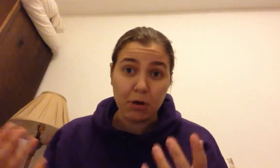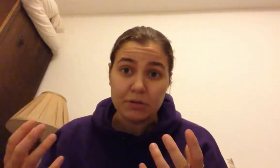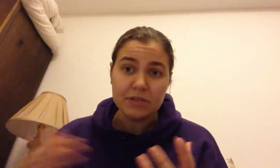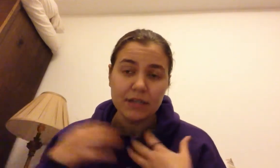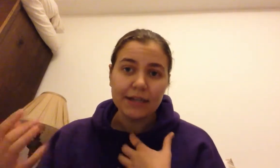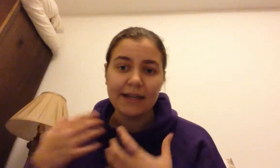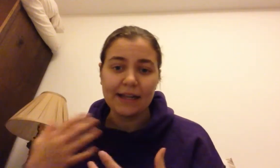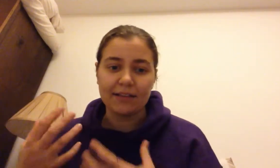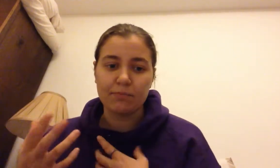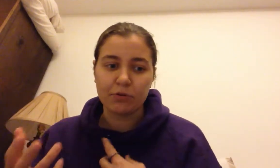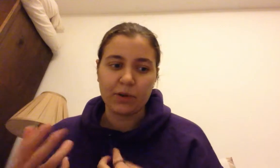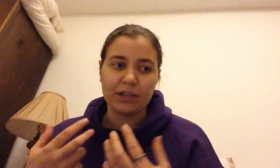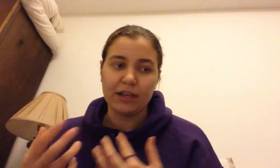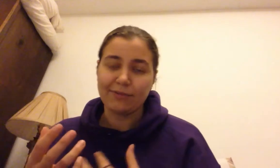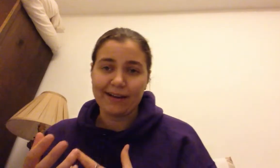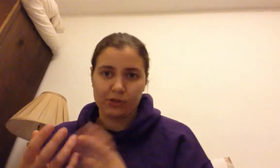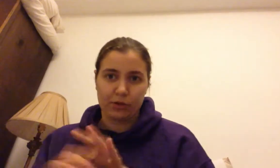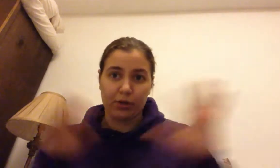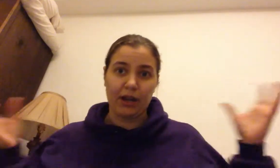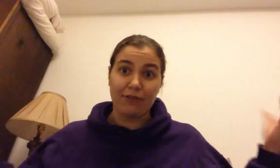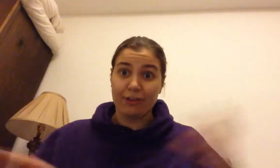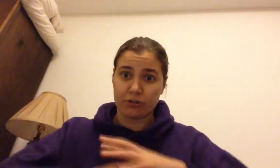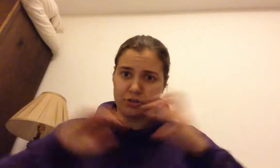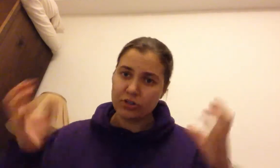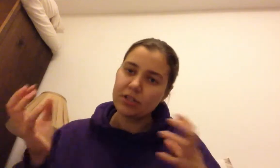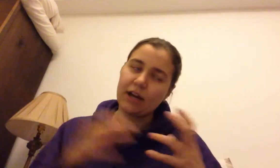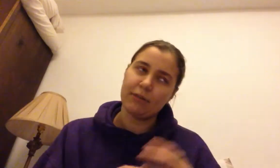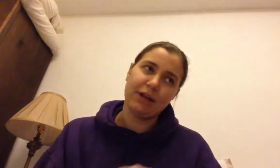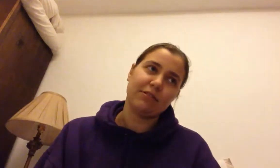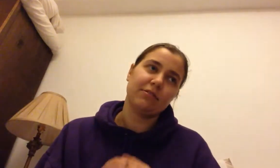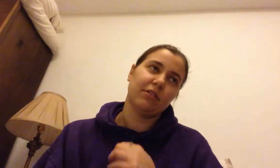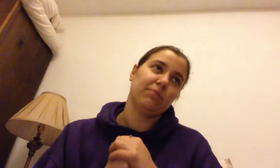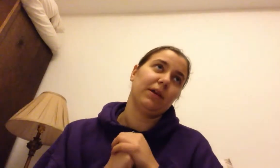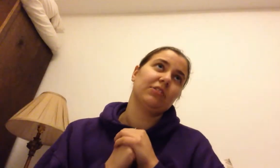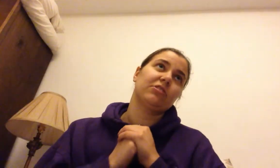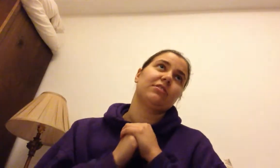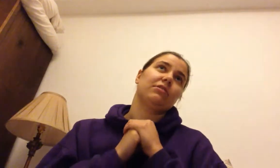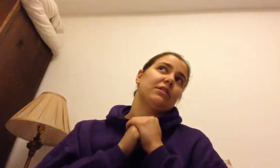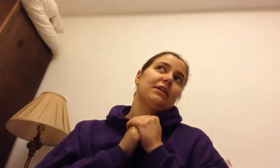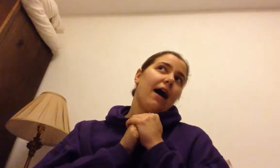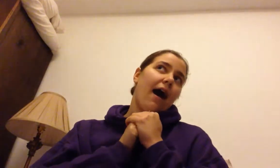it's between advisor or advisors, um, and PhD student. Um,